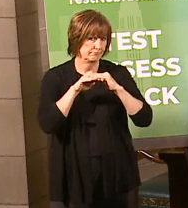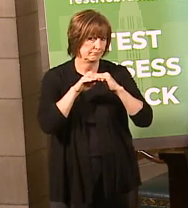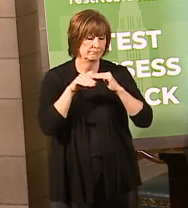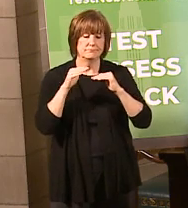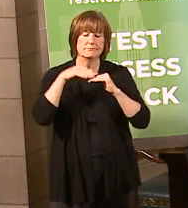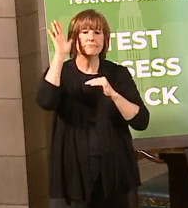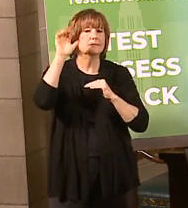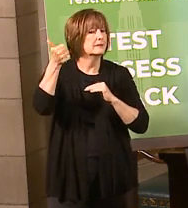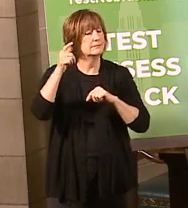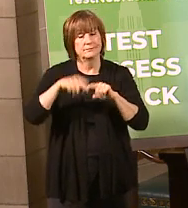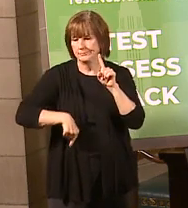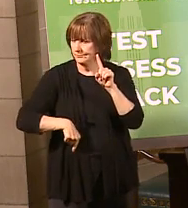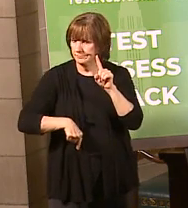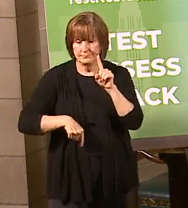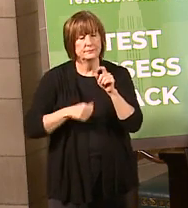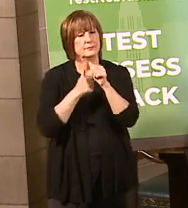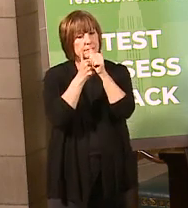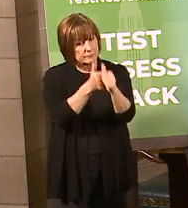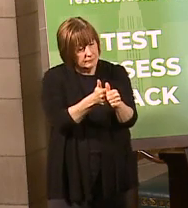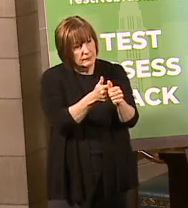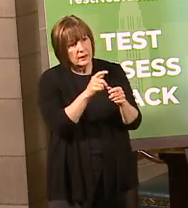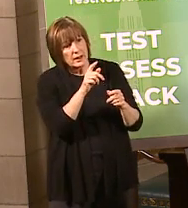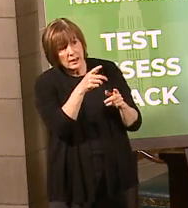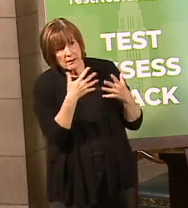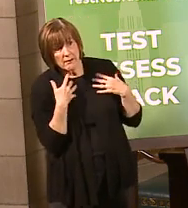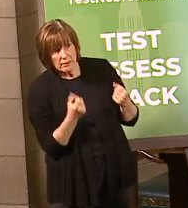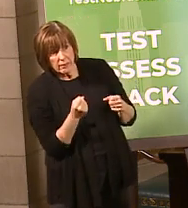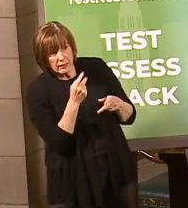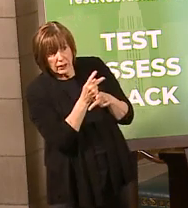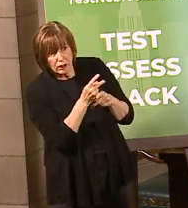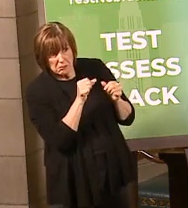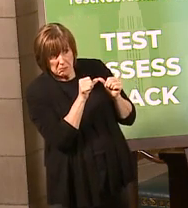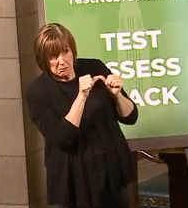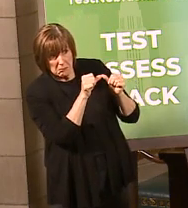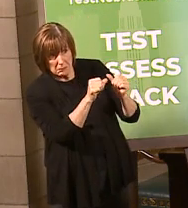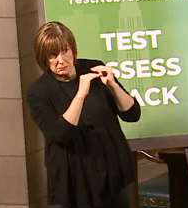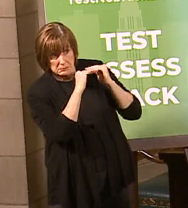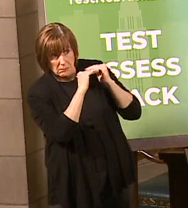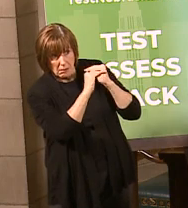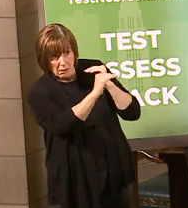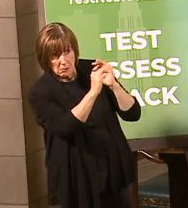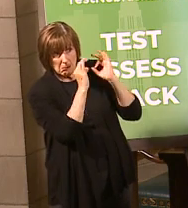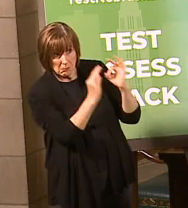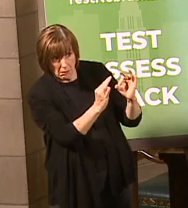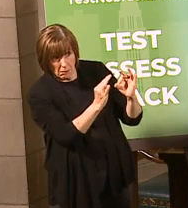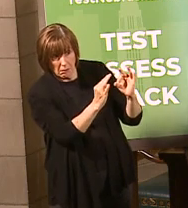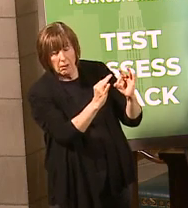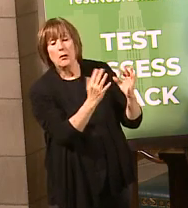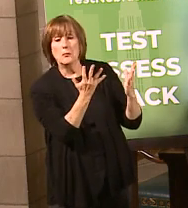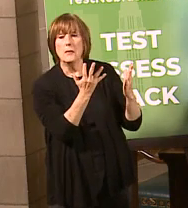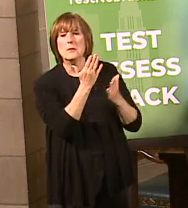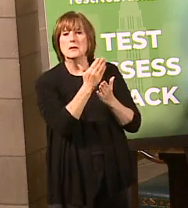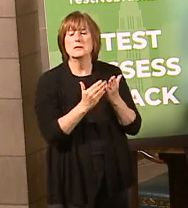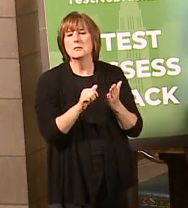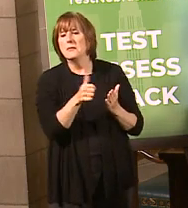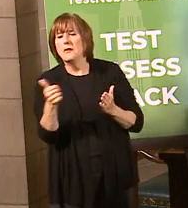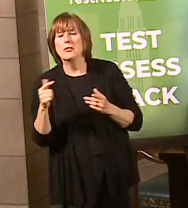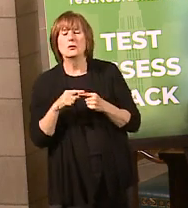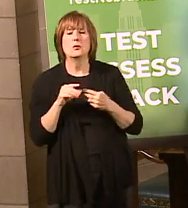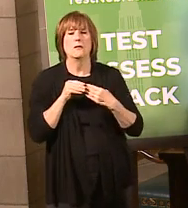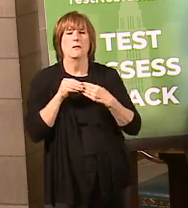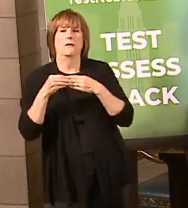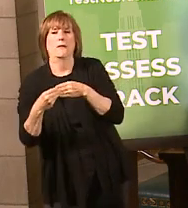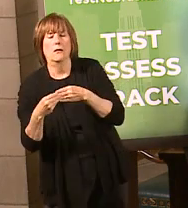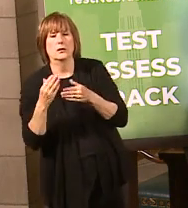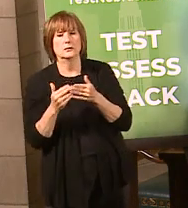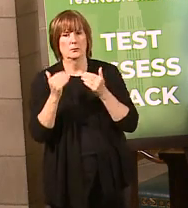happen with regard to our health care system. If our health care system stays stable, then we will be looking at taking other steps to loosen up